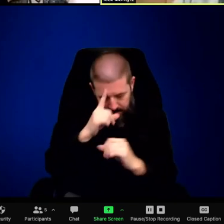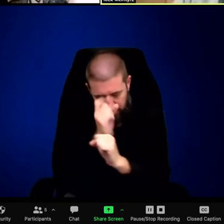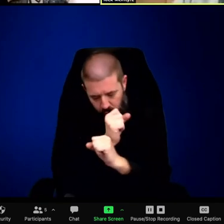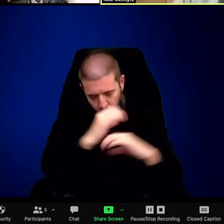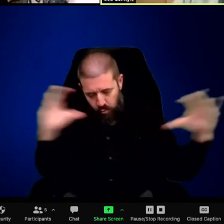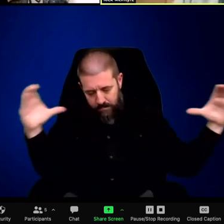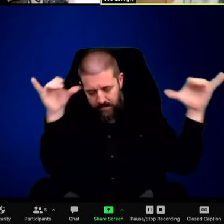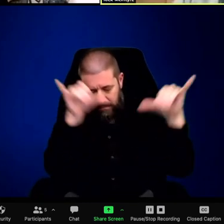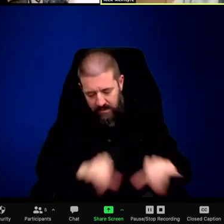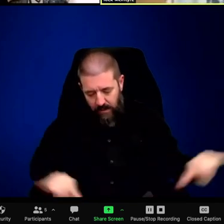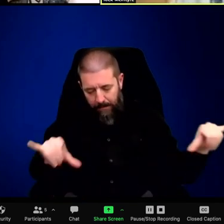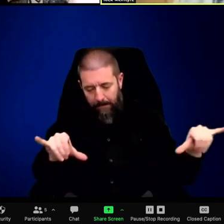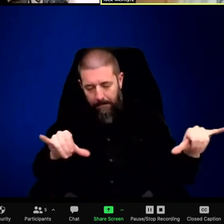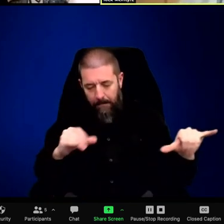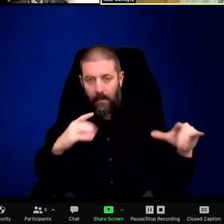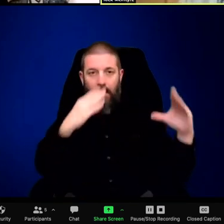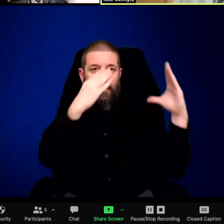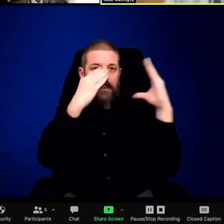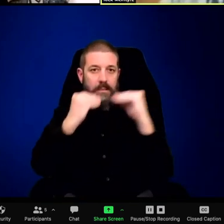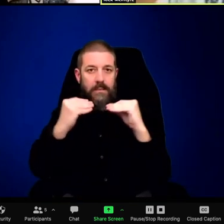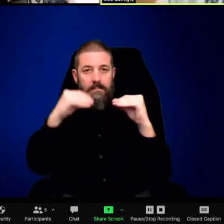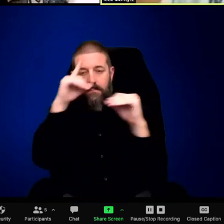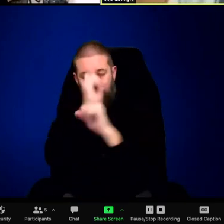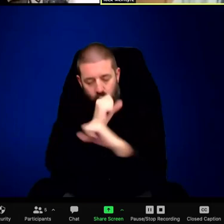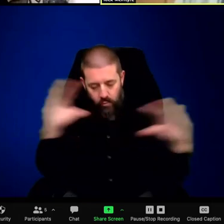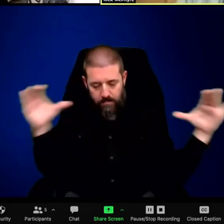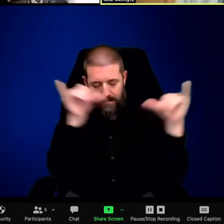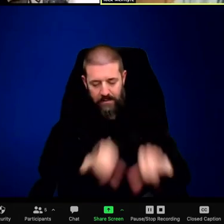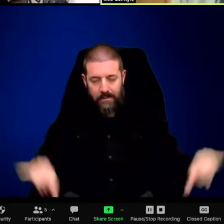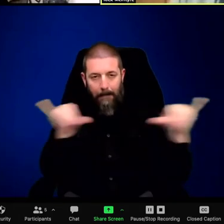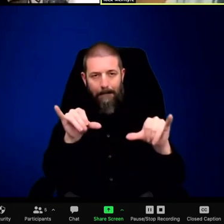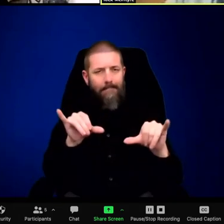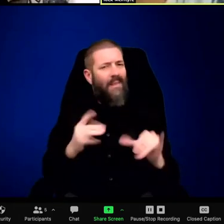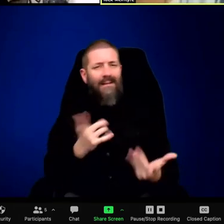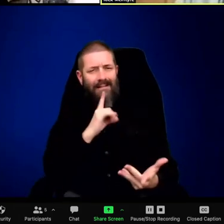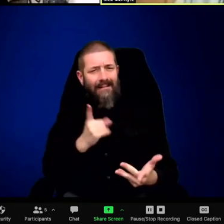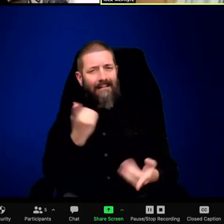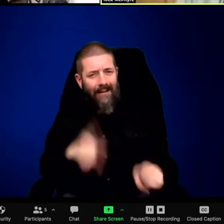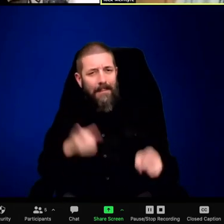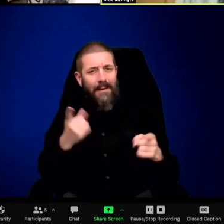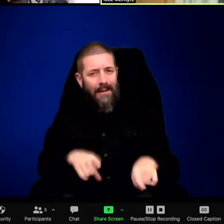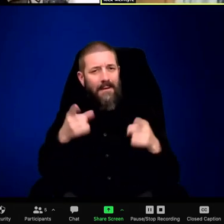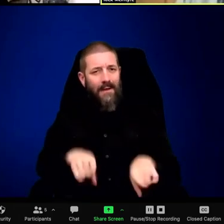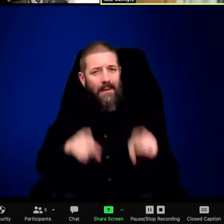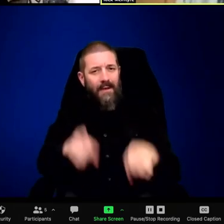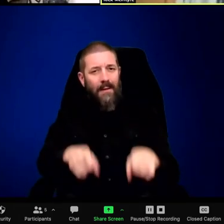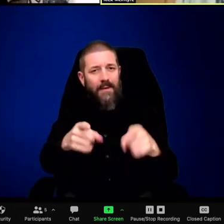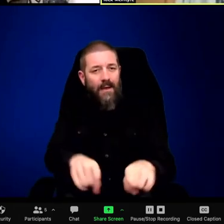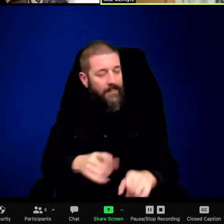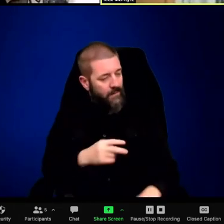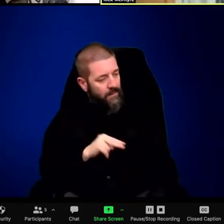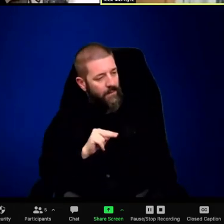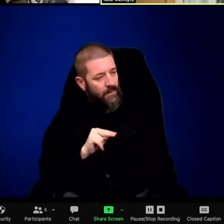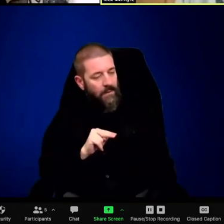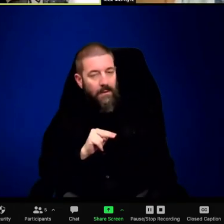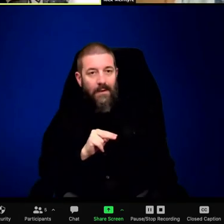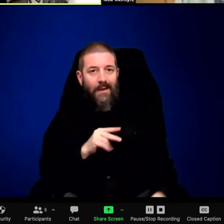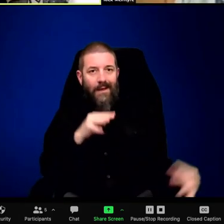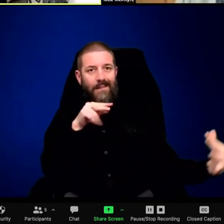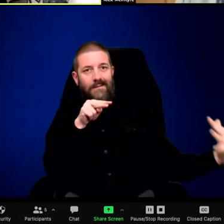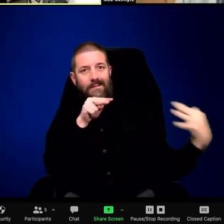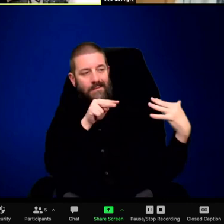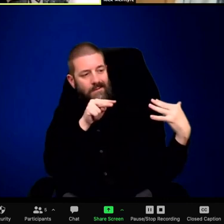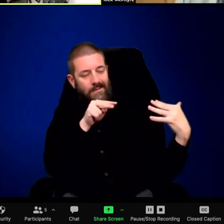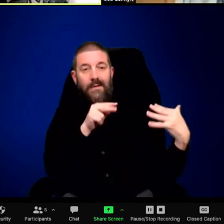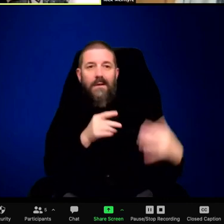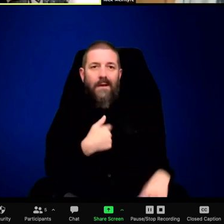the is the type of dream where you know you're dreaming while you're in the middle of the dream. And that made even more interesting. In the dream,